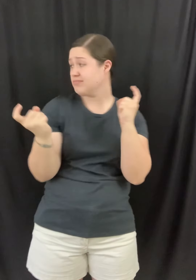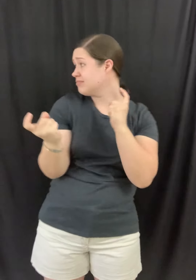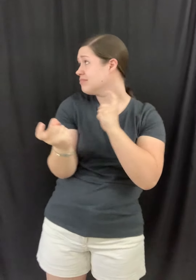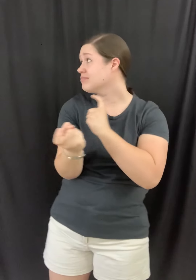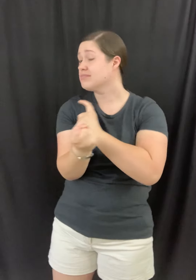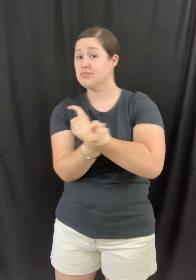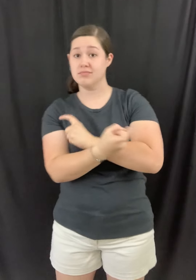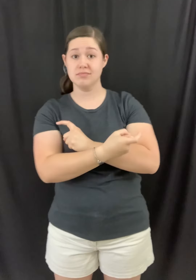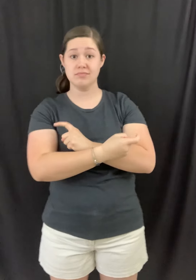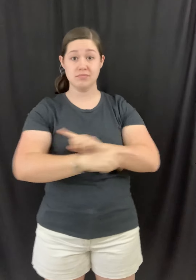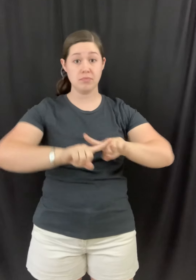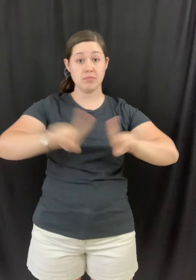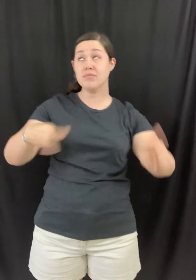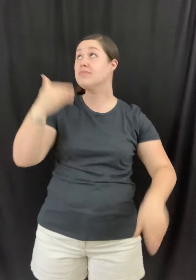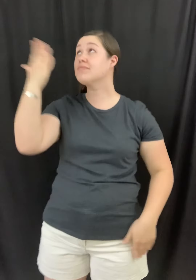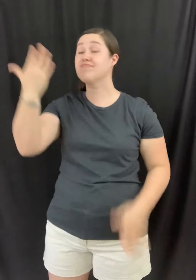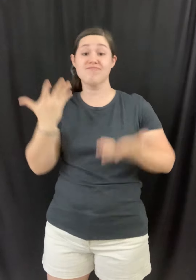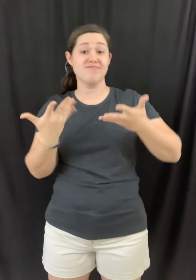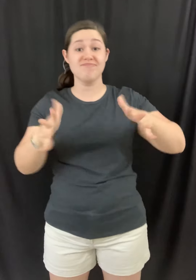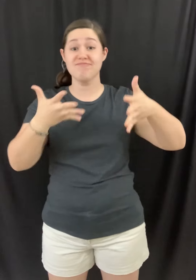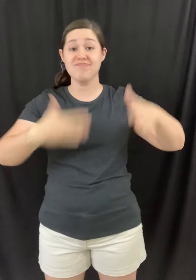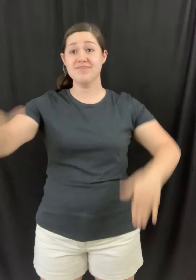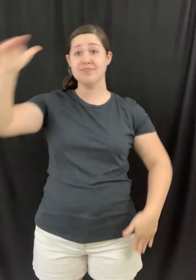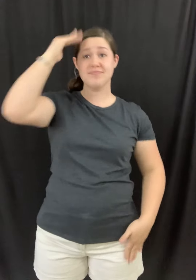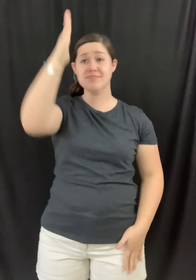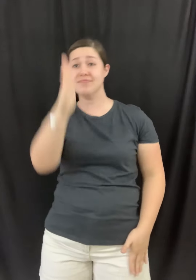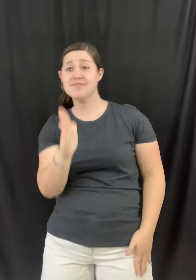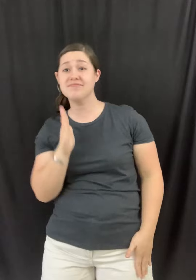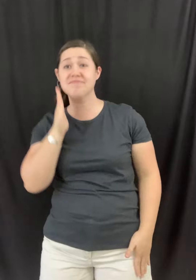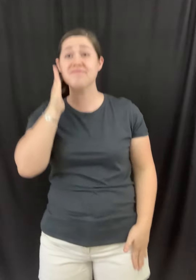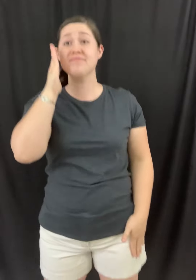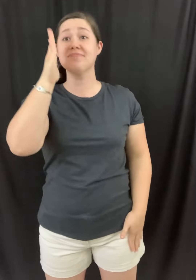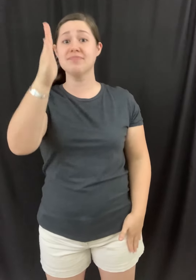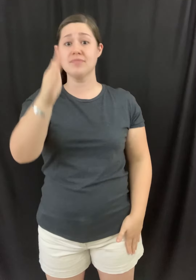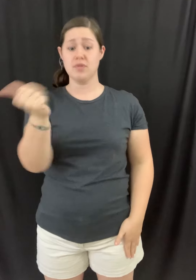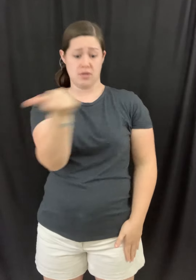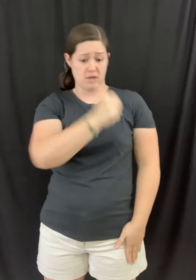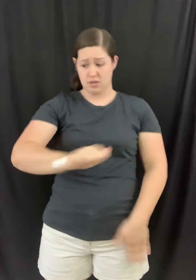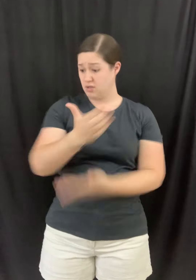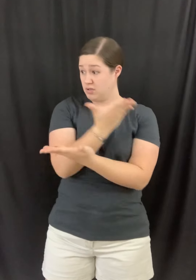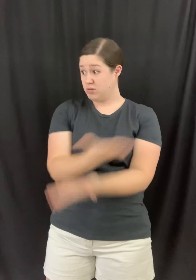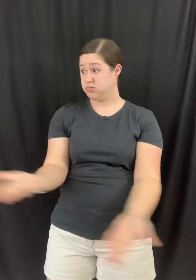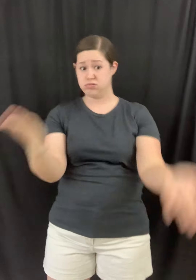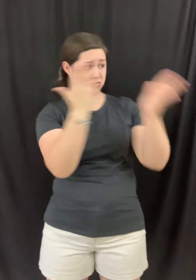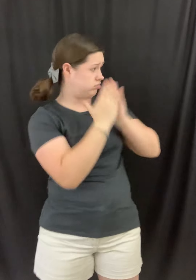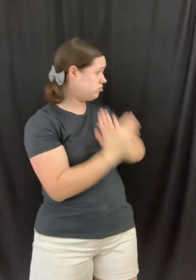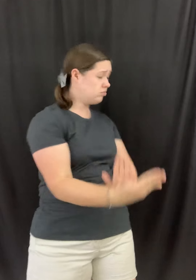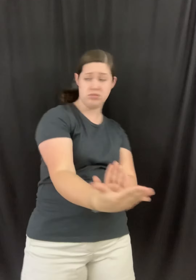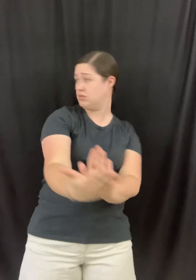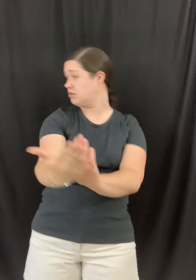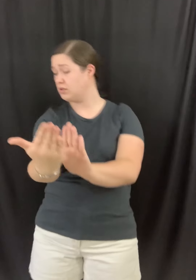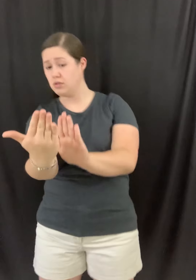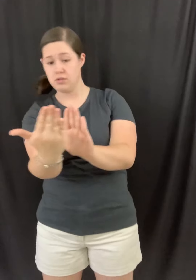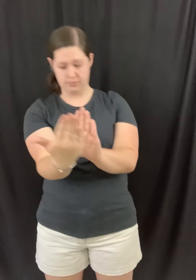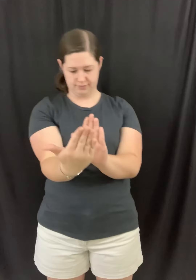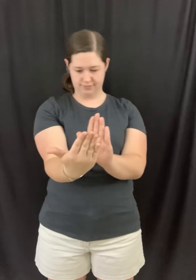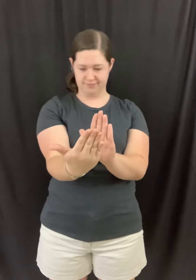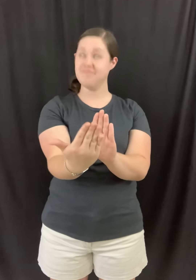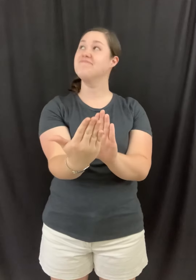You haven't left a stone unturned Anything I've been facing Oh,